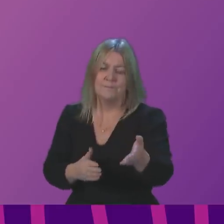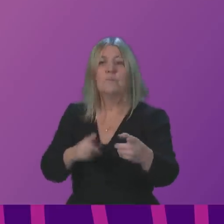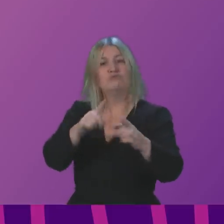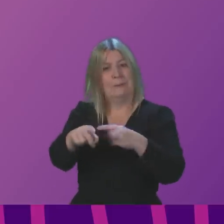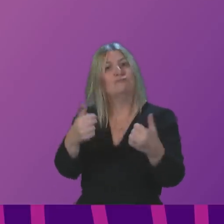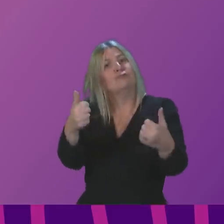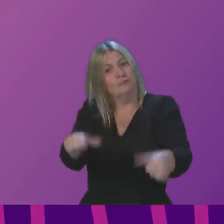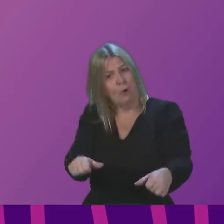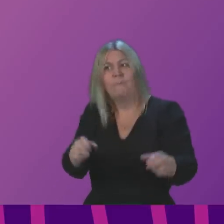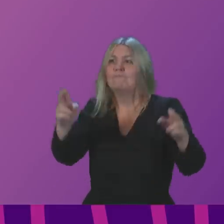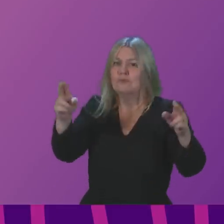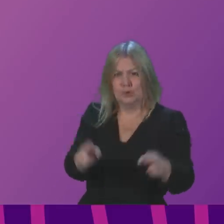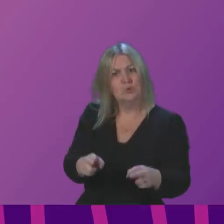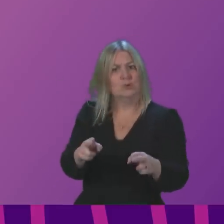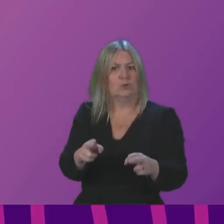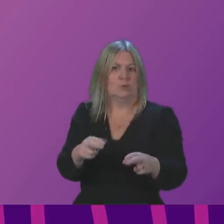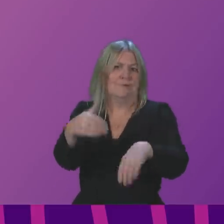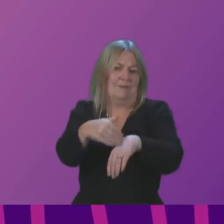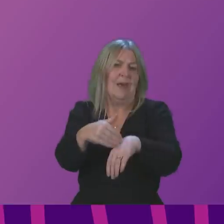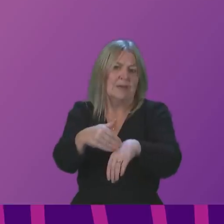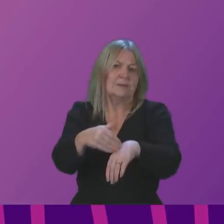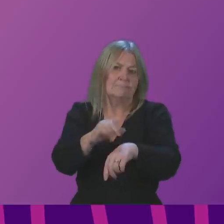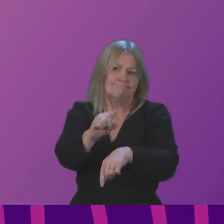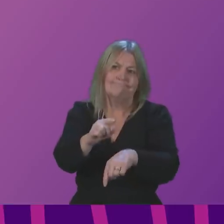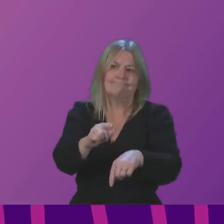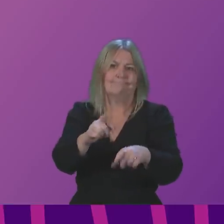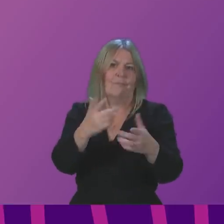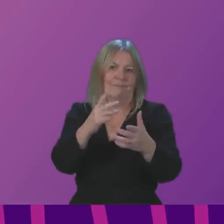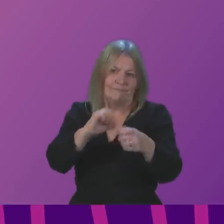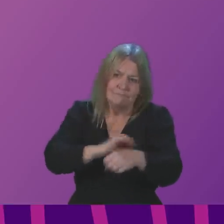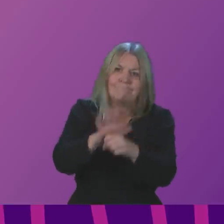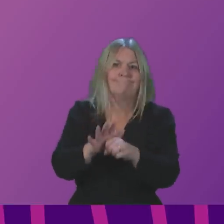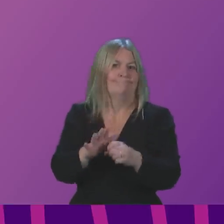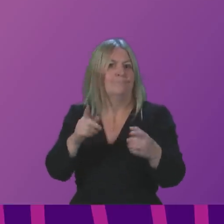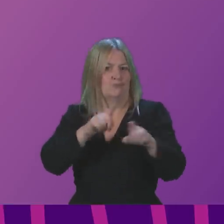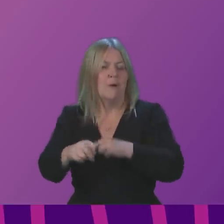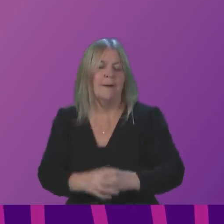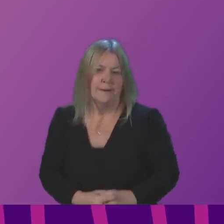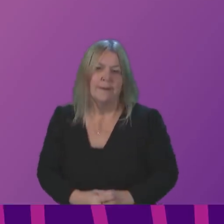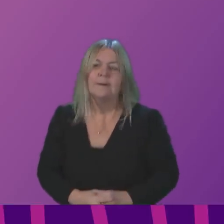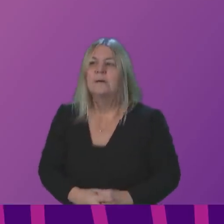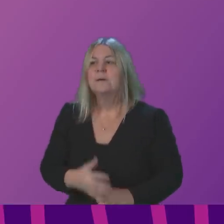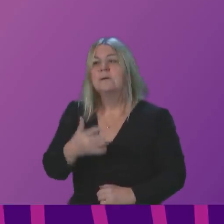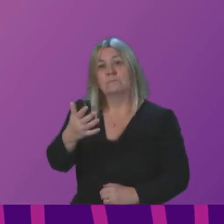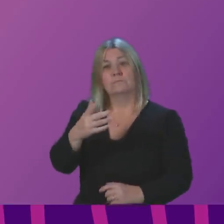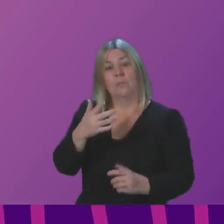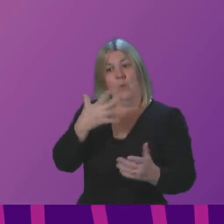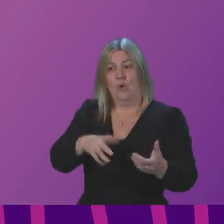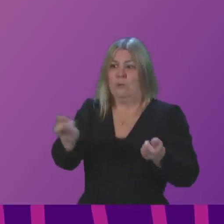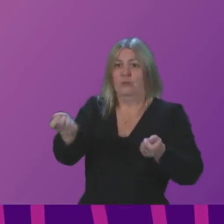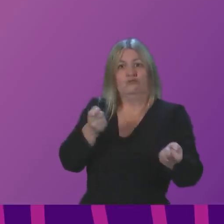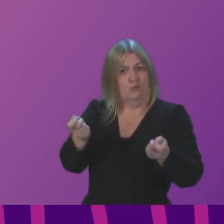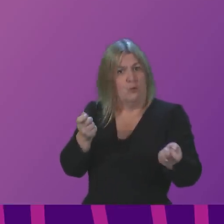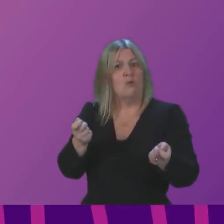can help reduce the impact of COVID by following all of the protections in place so that we can continue to keep the pandemic under